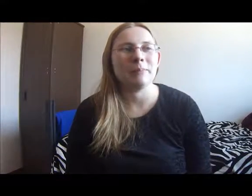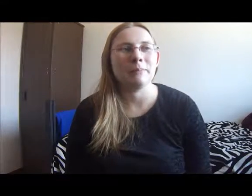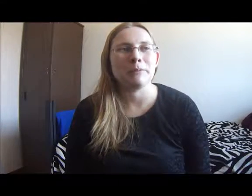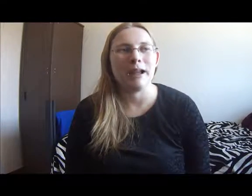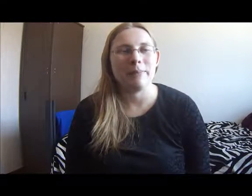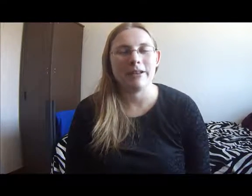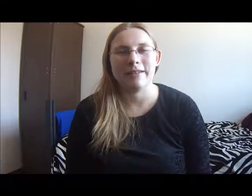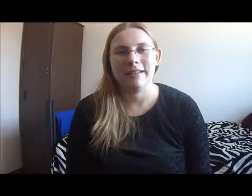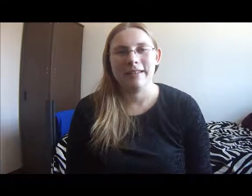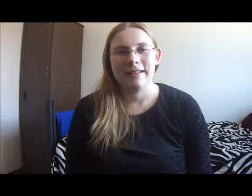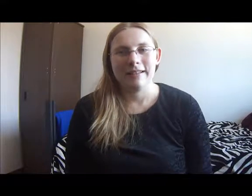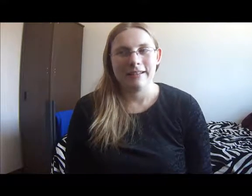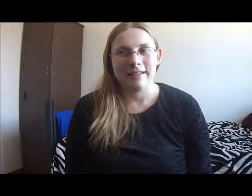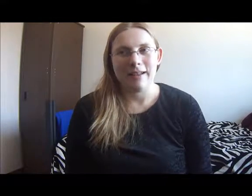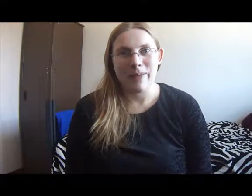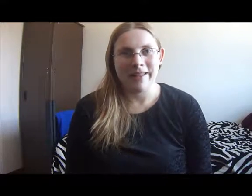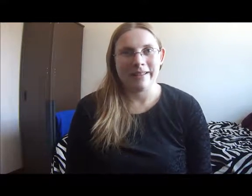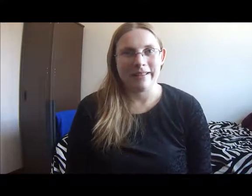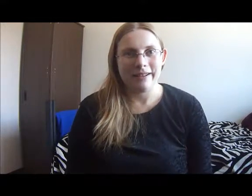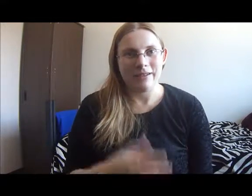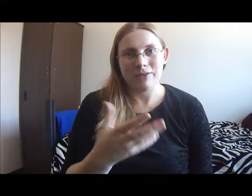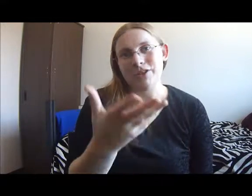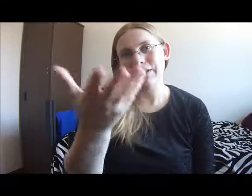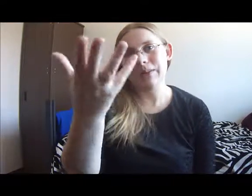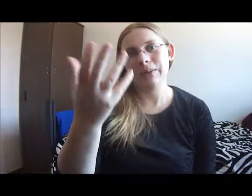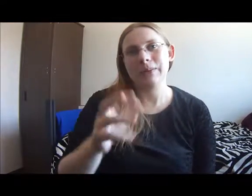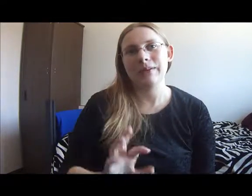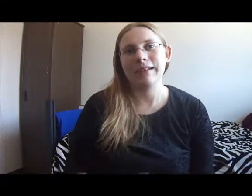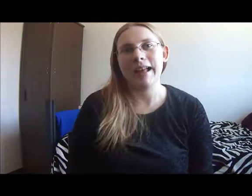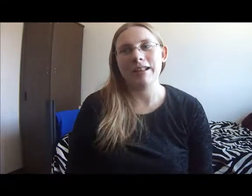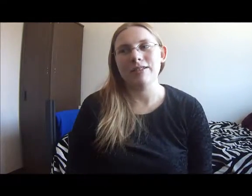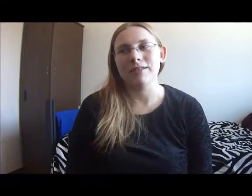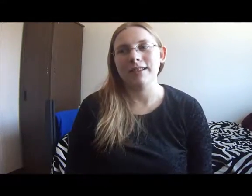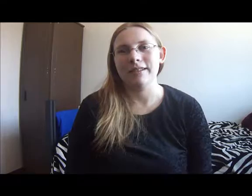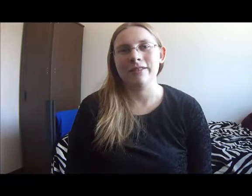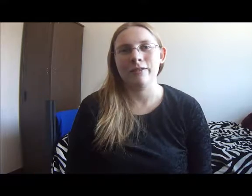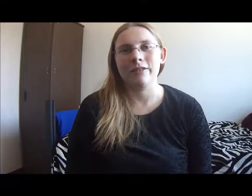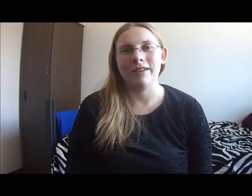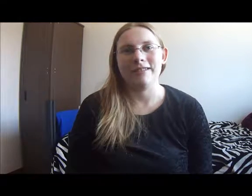bribes are I make an offer to you and you decide to choose or not.